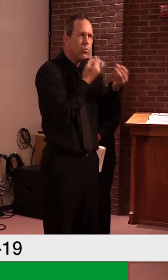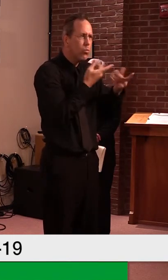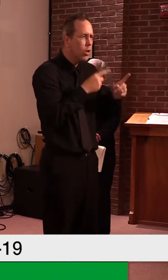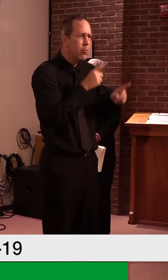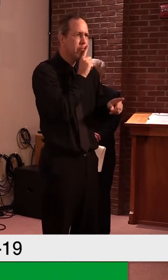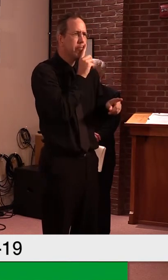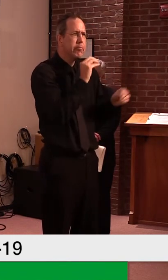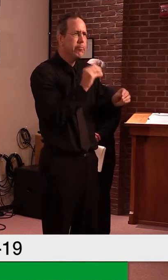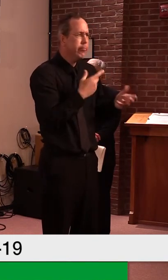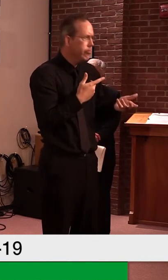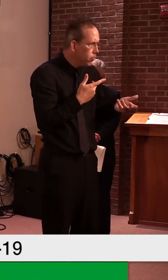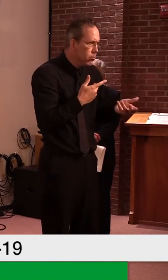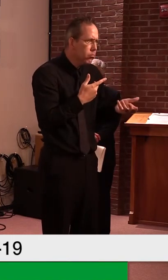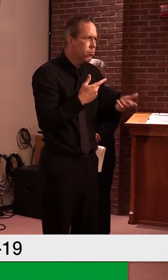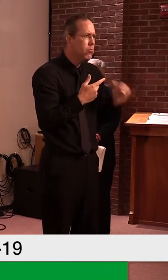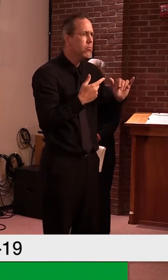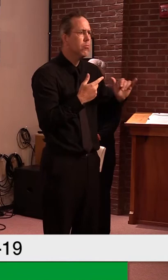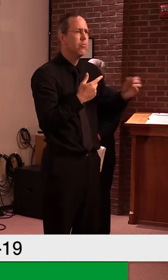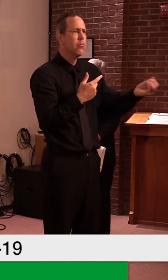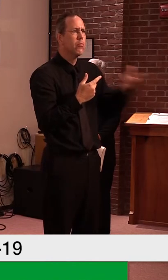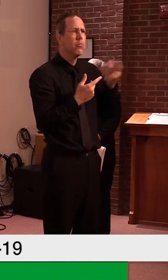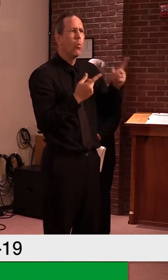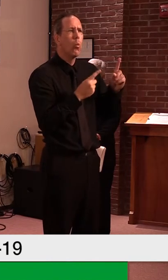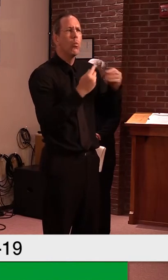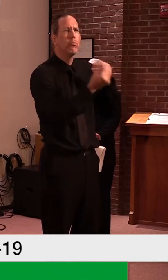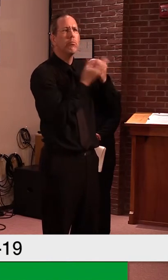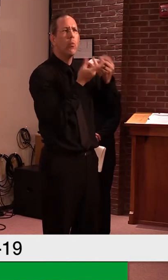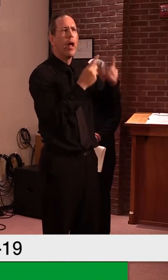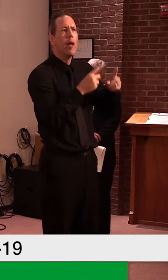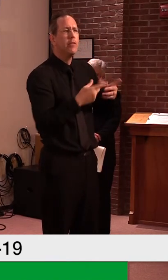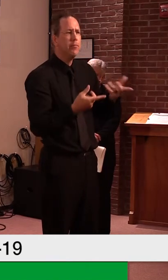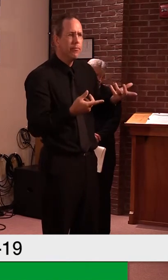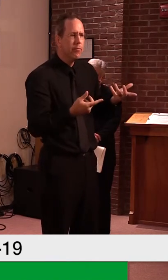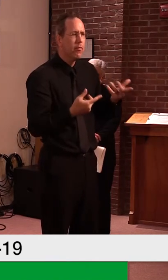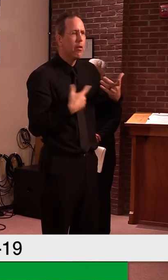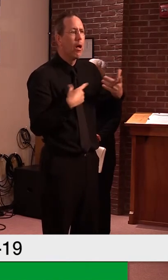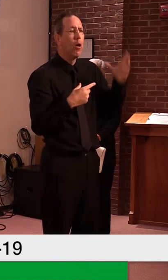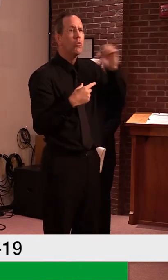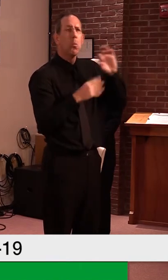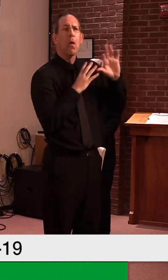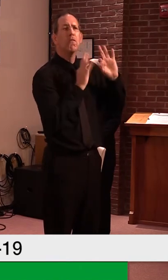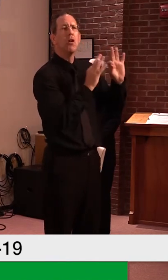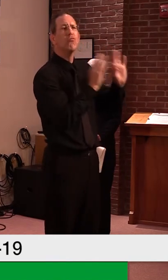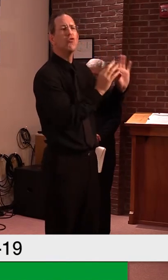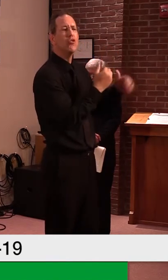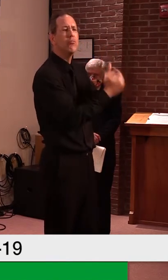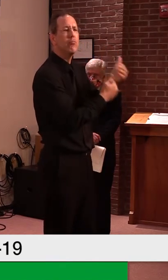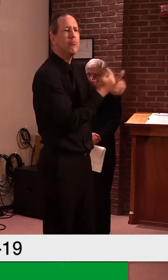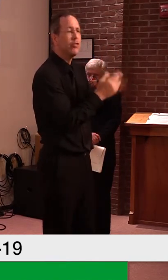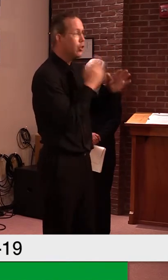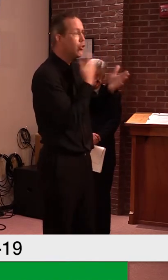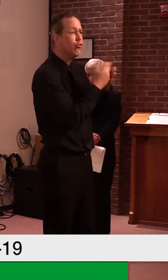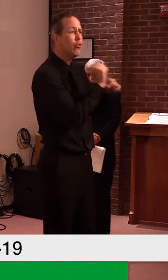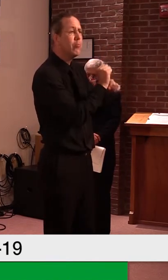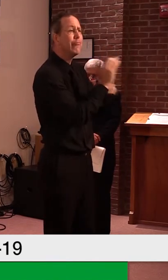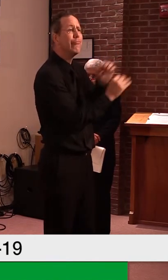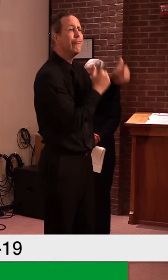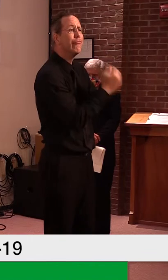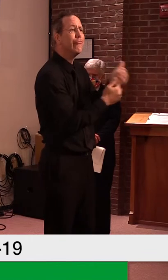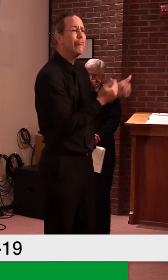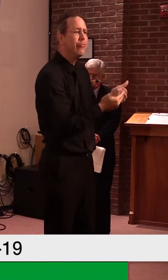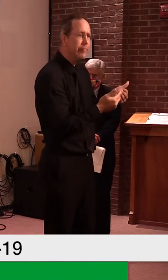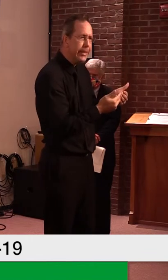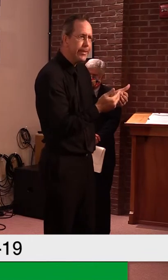uh, positive cases in, uh, Mississippi. So we assumed, uh, that what they were doing was working for them.